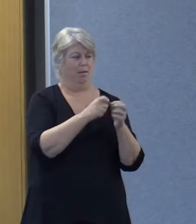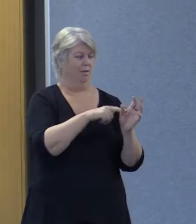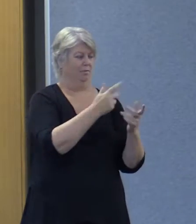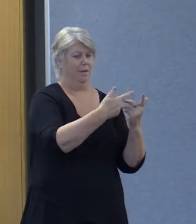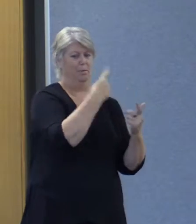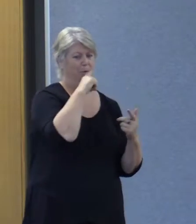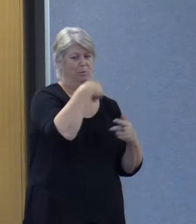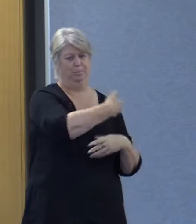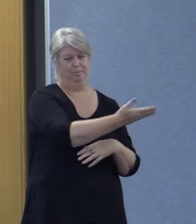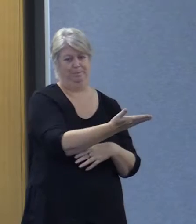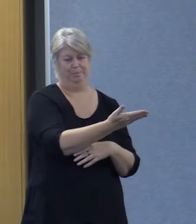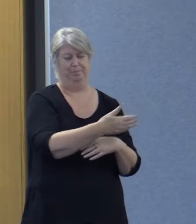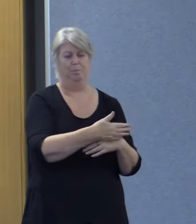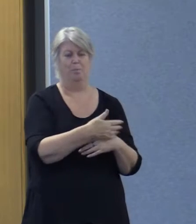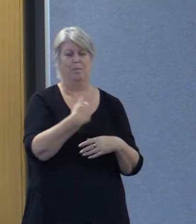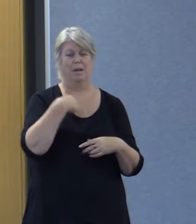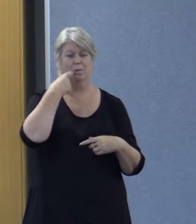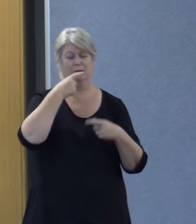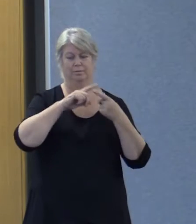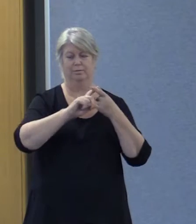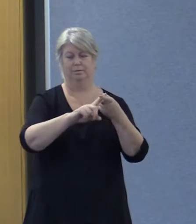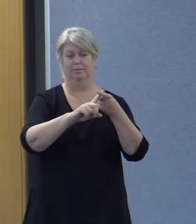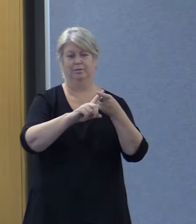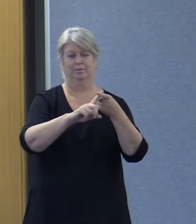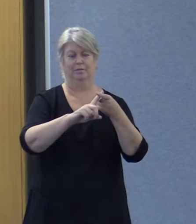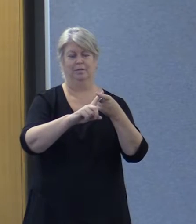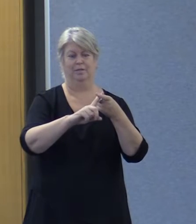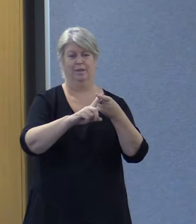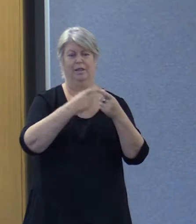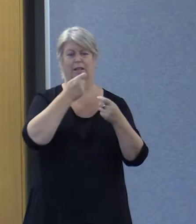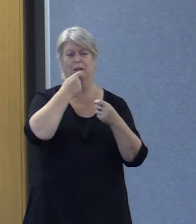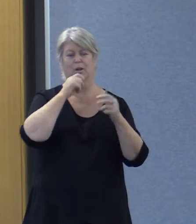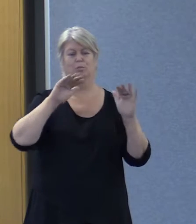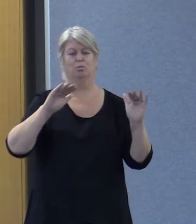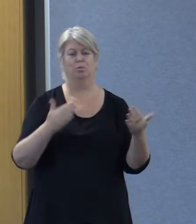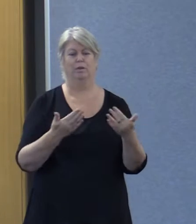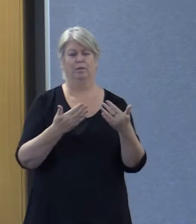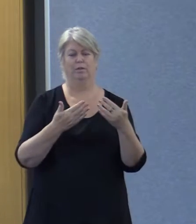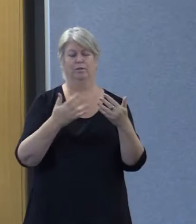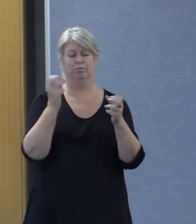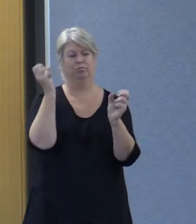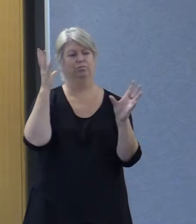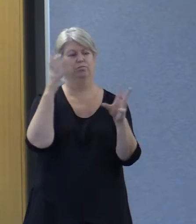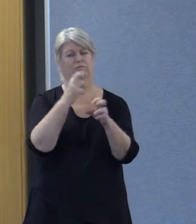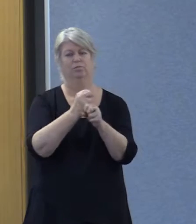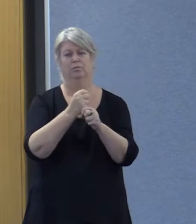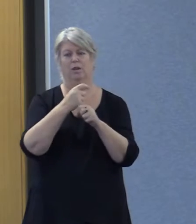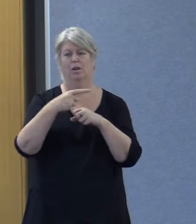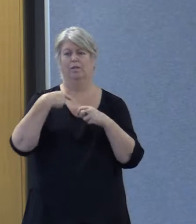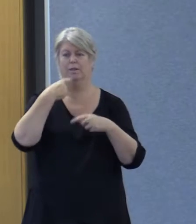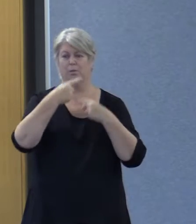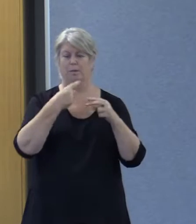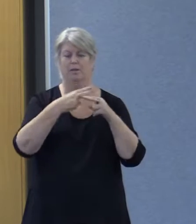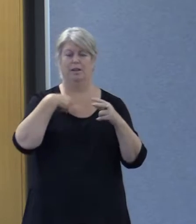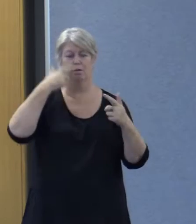but I'll continue with just a brief overview about the information and the recommendations of